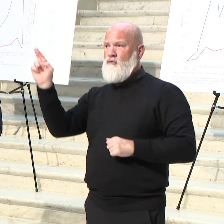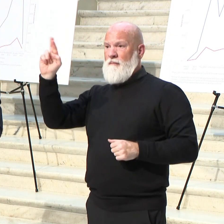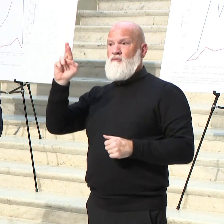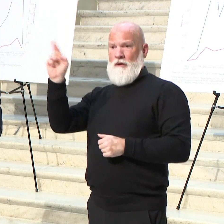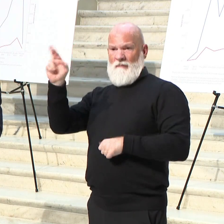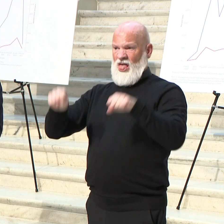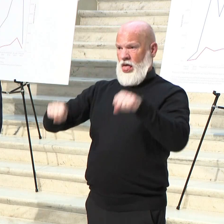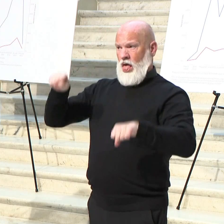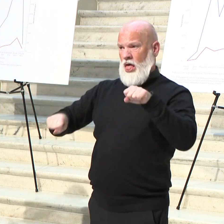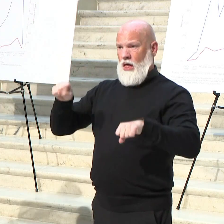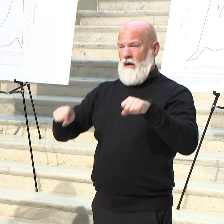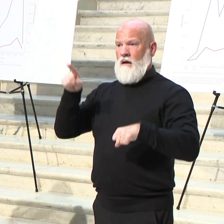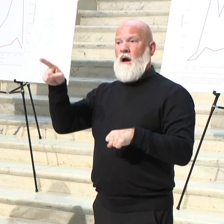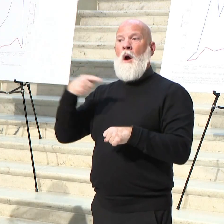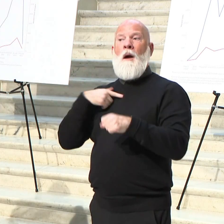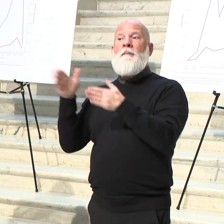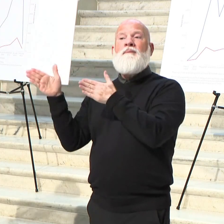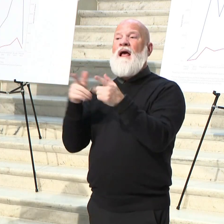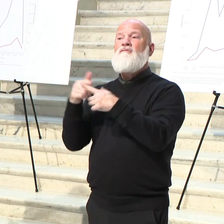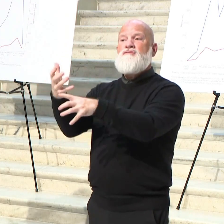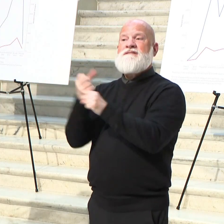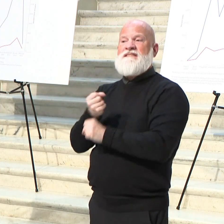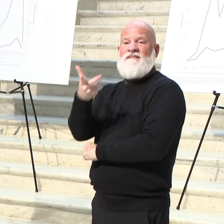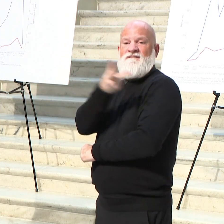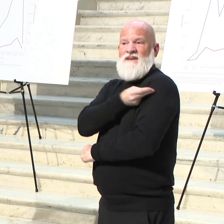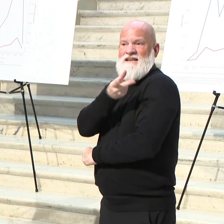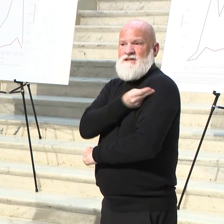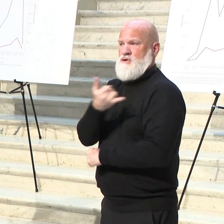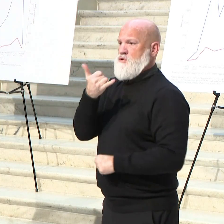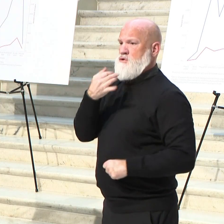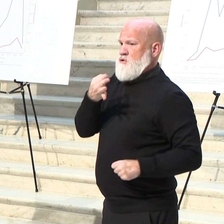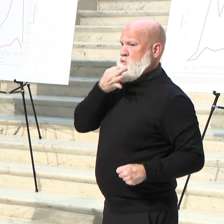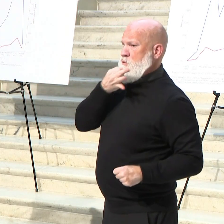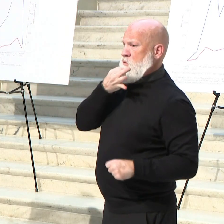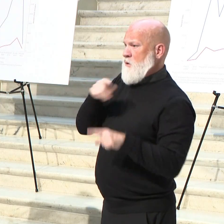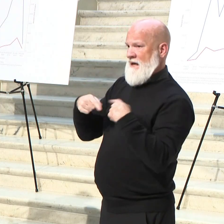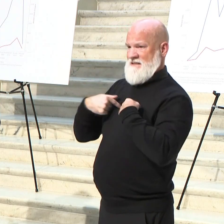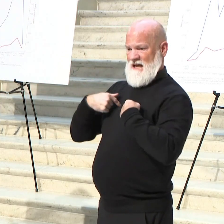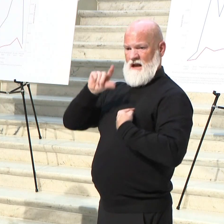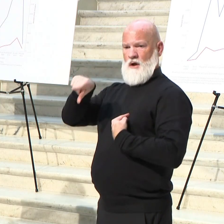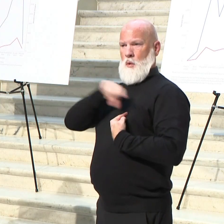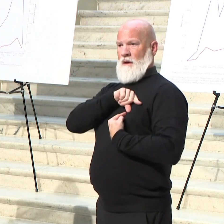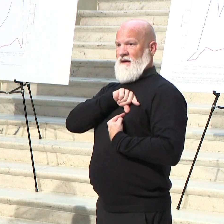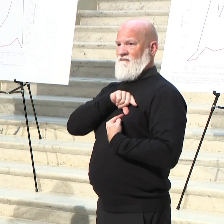as soon as I'm eligible, Dr. Toomey. Dr. Toomey might want to give me that shot.